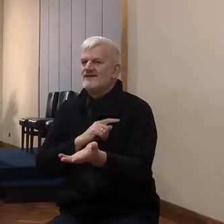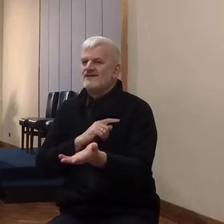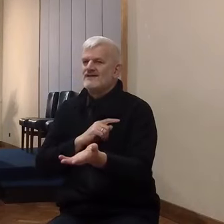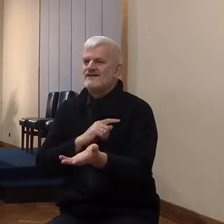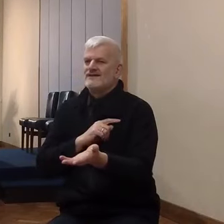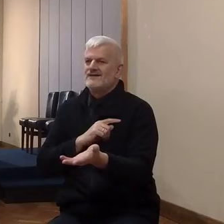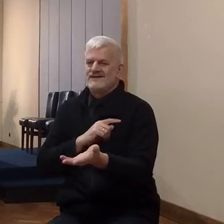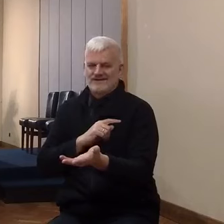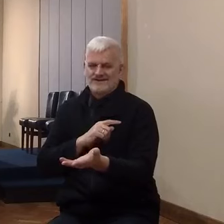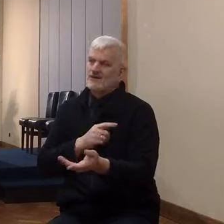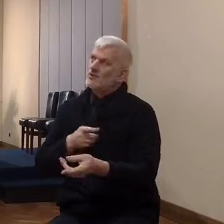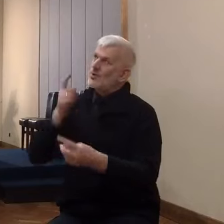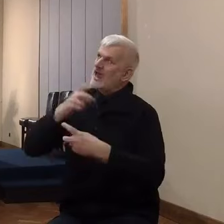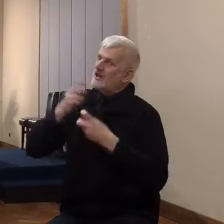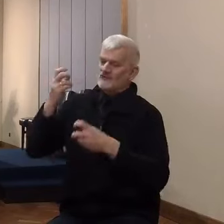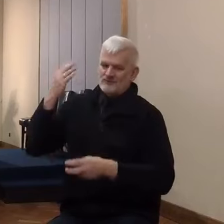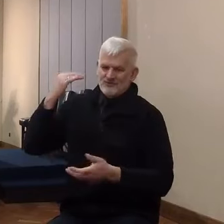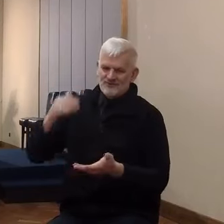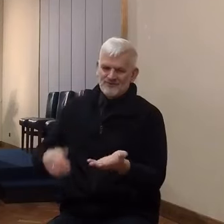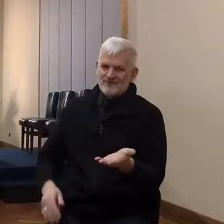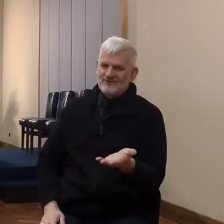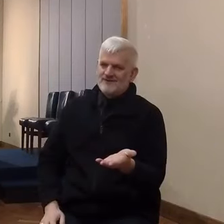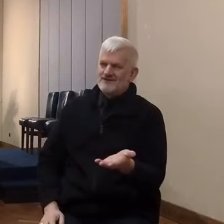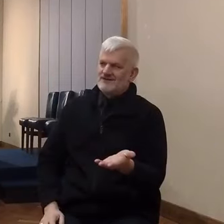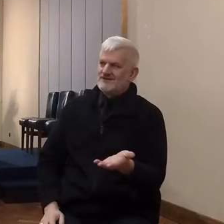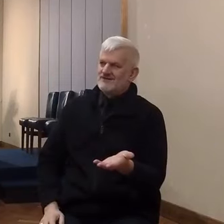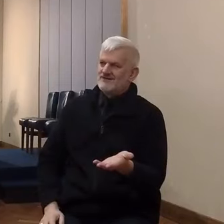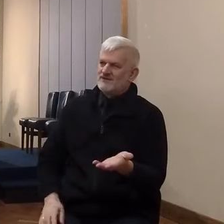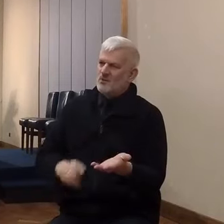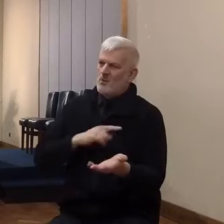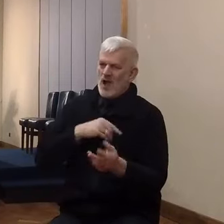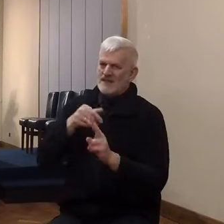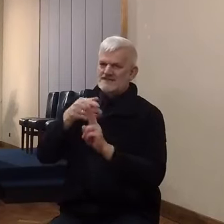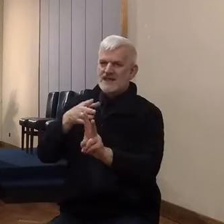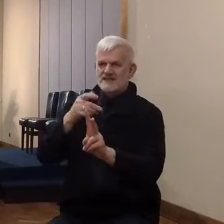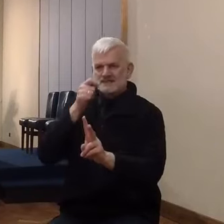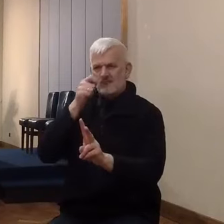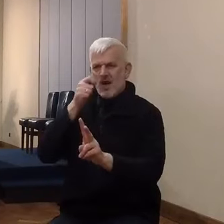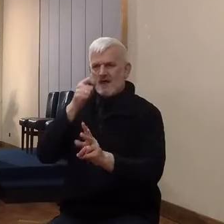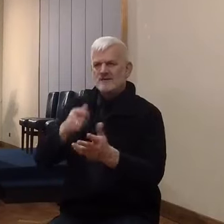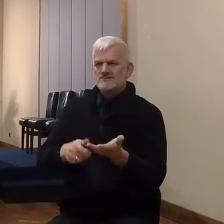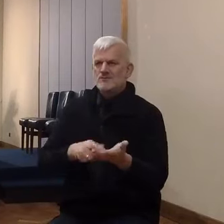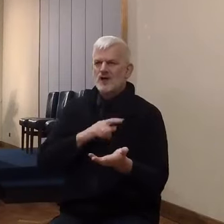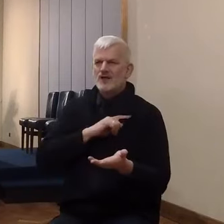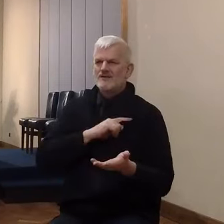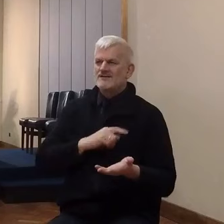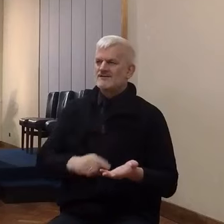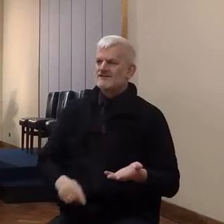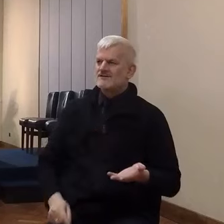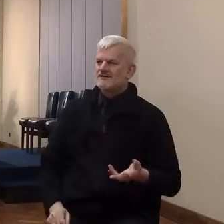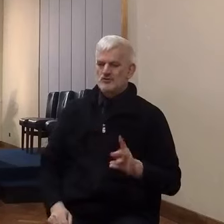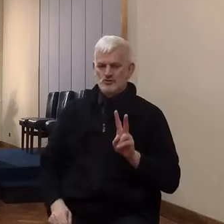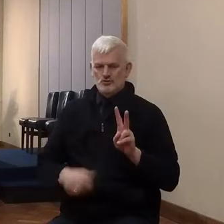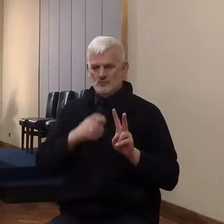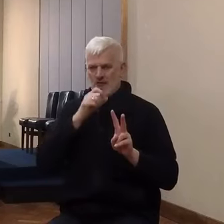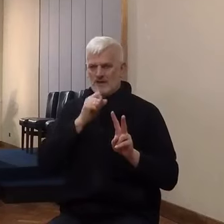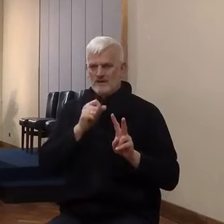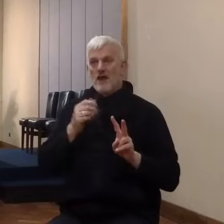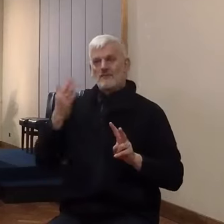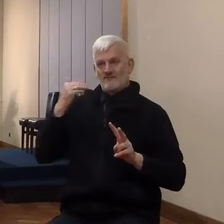preaching later on. Joshua, the son of Nun, sent out a shittim to him. Not twelve, because this is